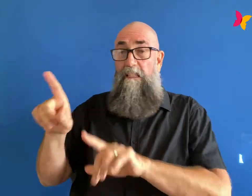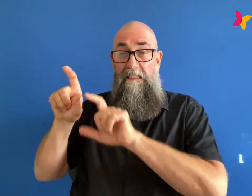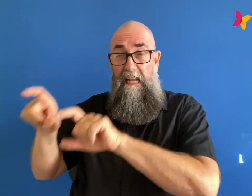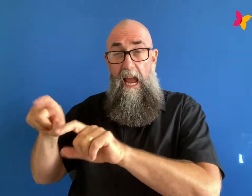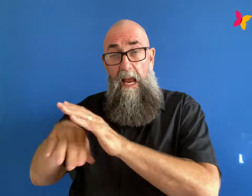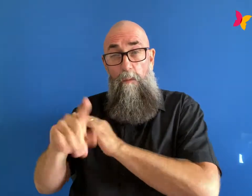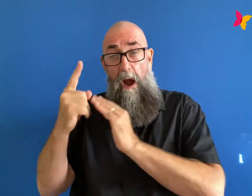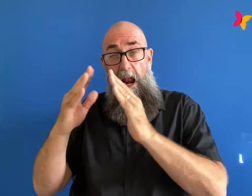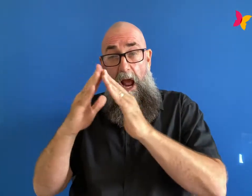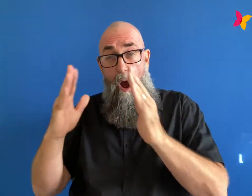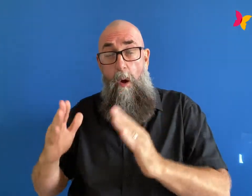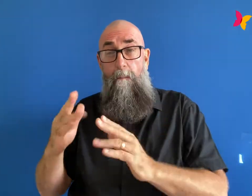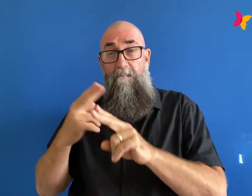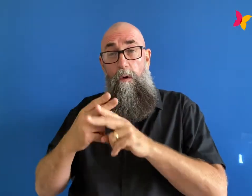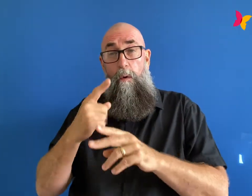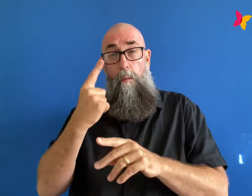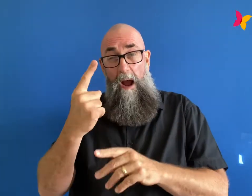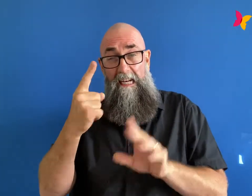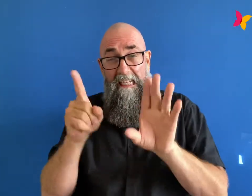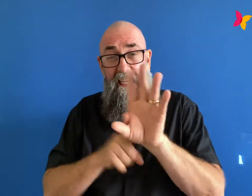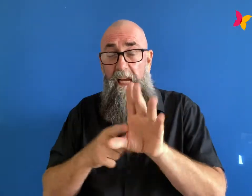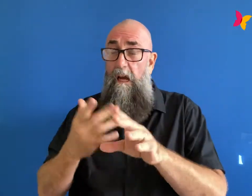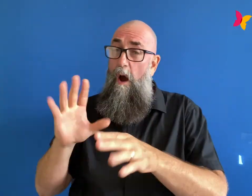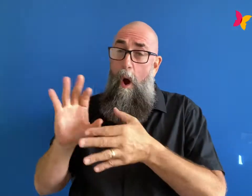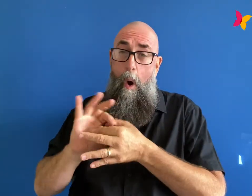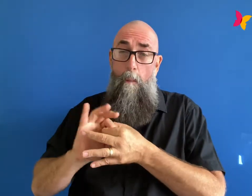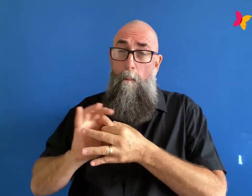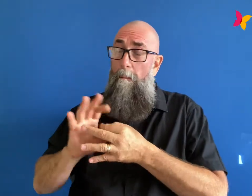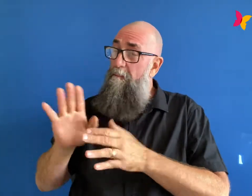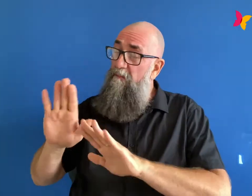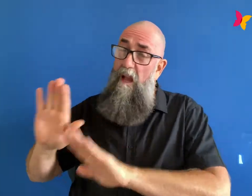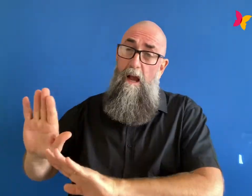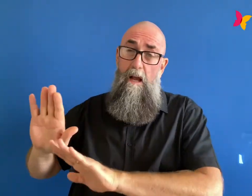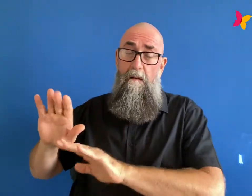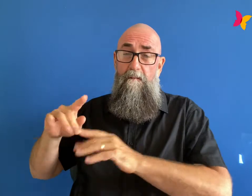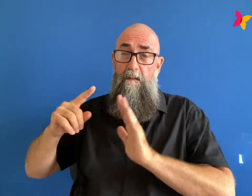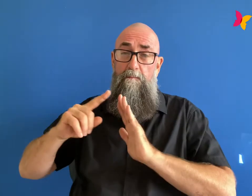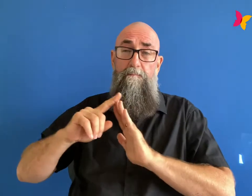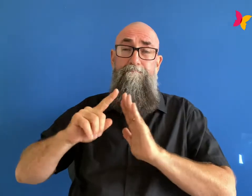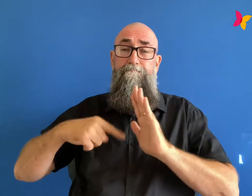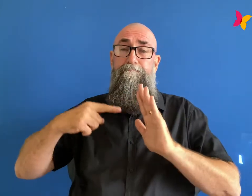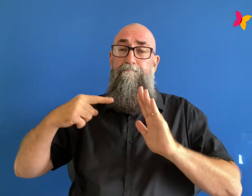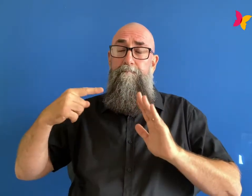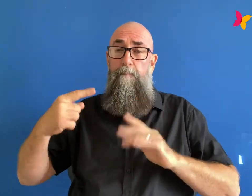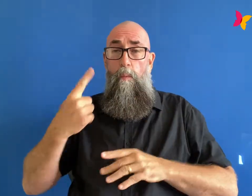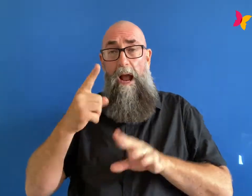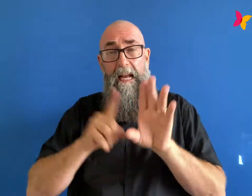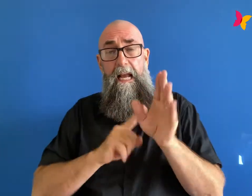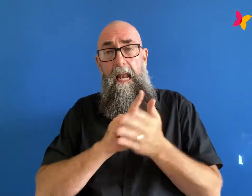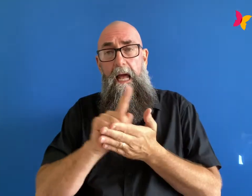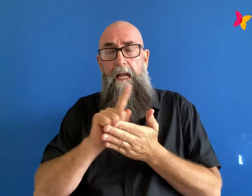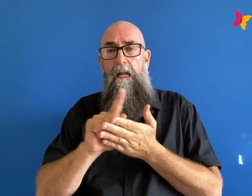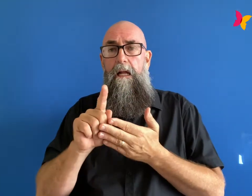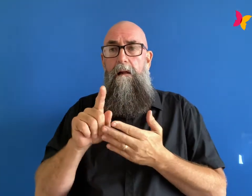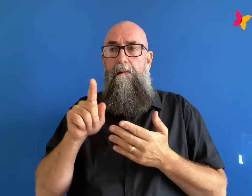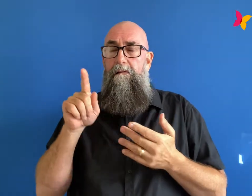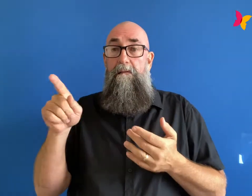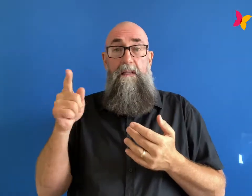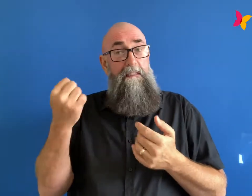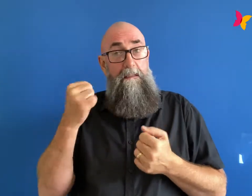seemingly endless battle with her inner critic for amy the time had come with her exercise gear still on her